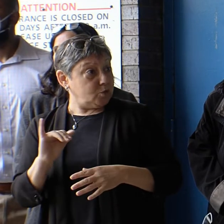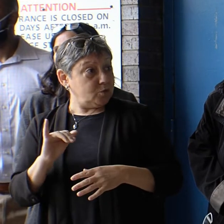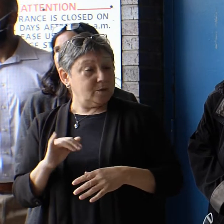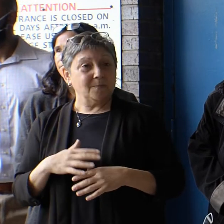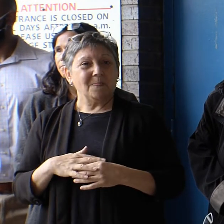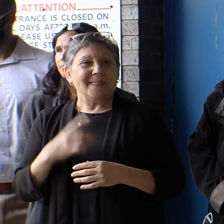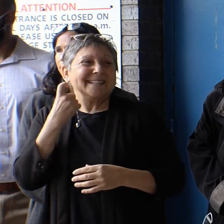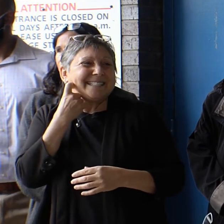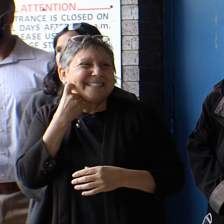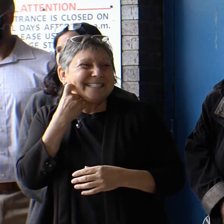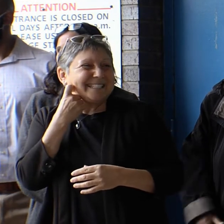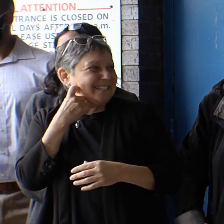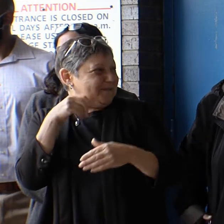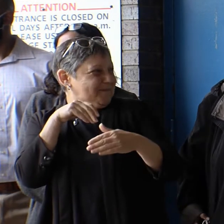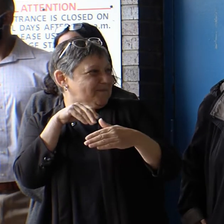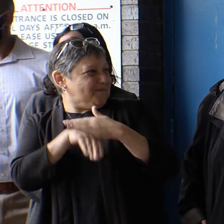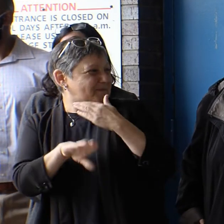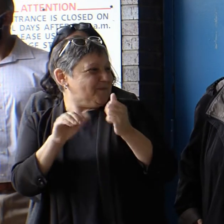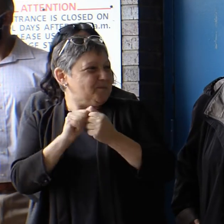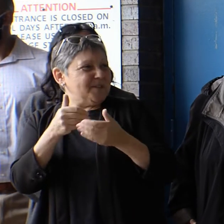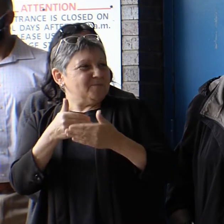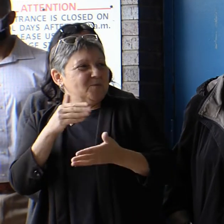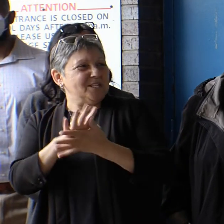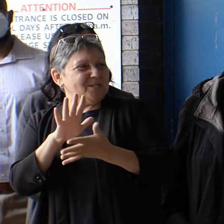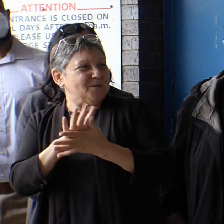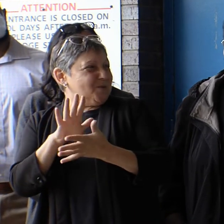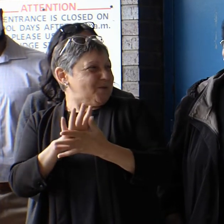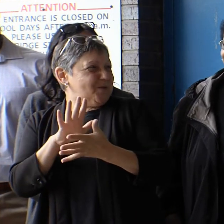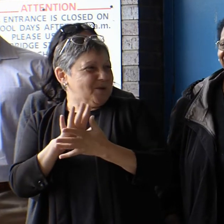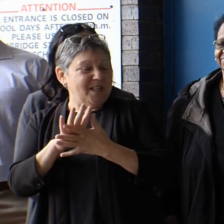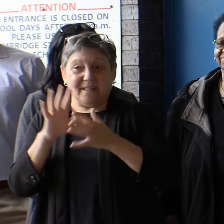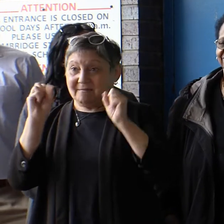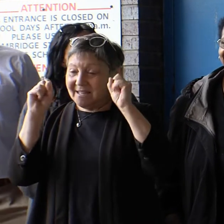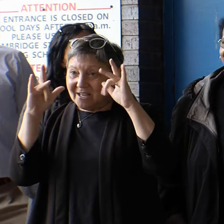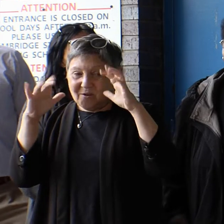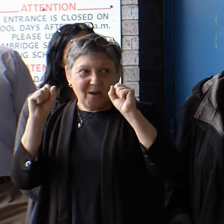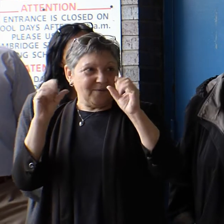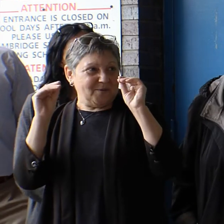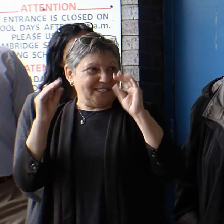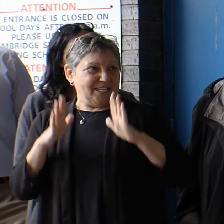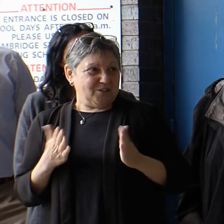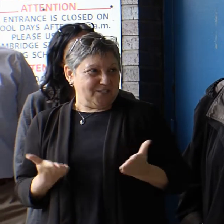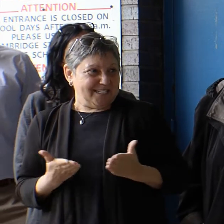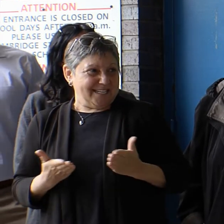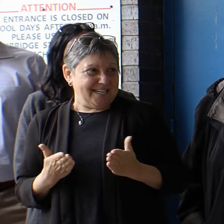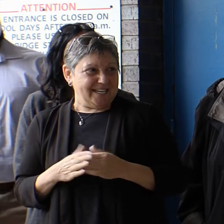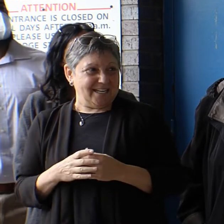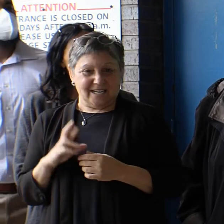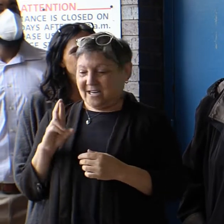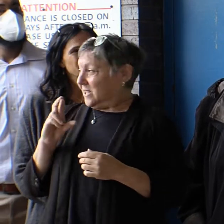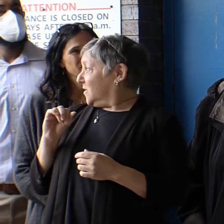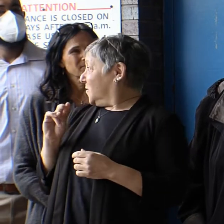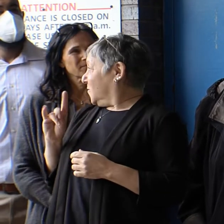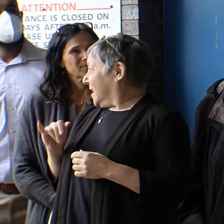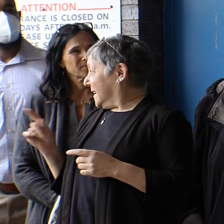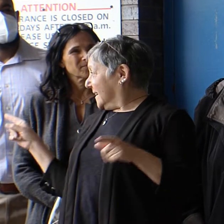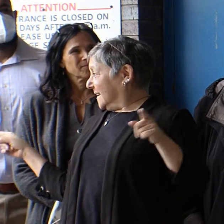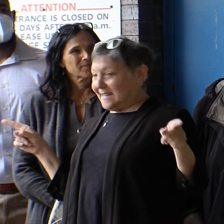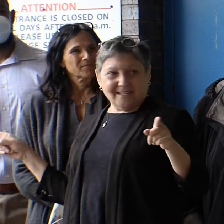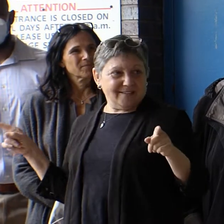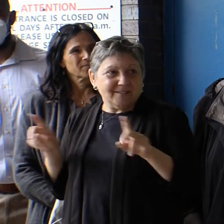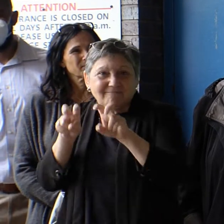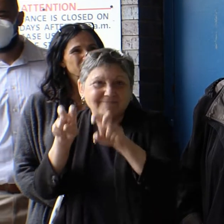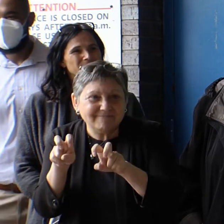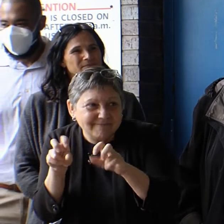time with the young people and the incredible teachers here. Randy and I got to crouch